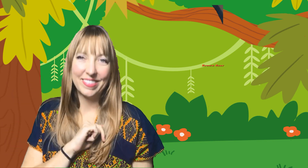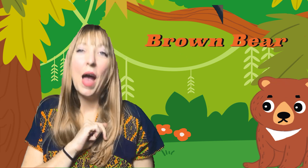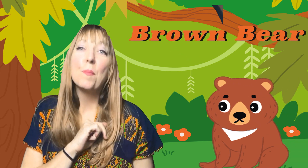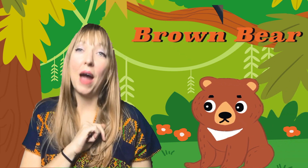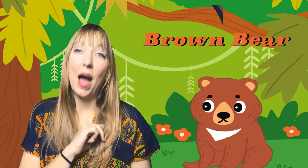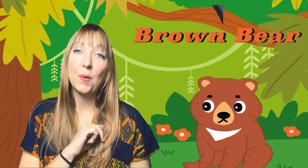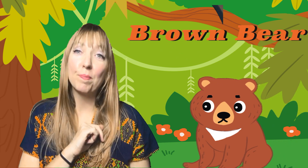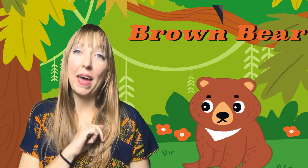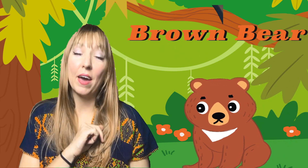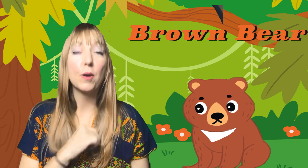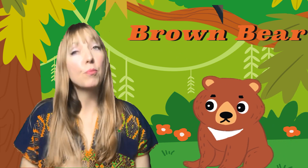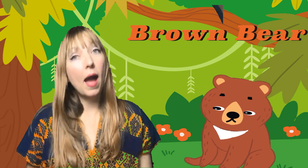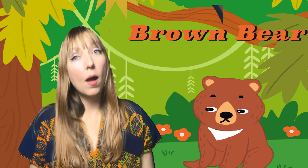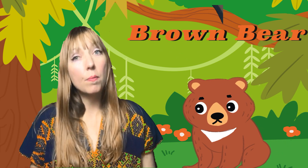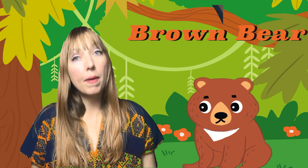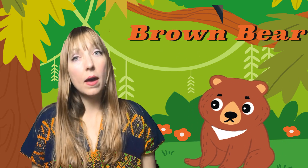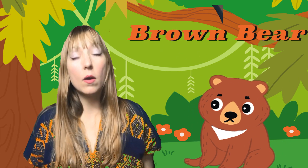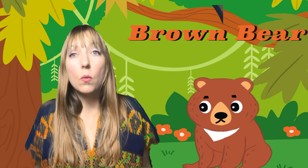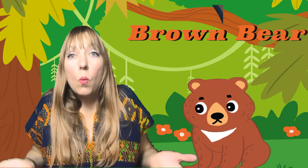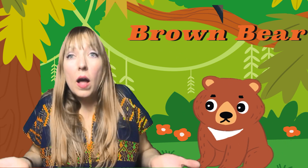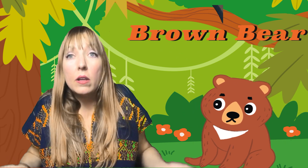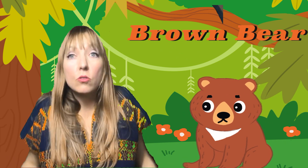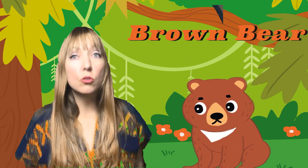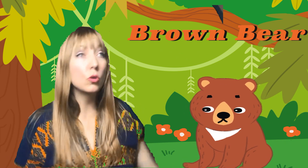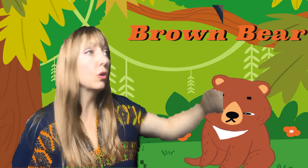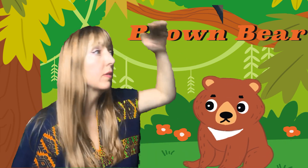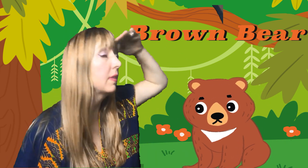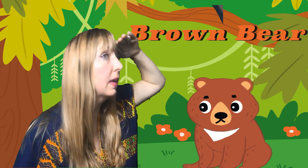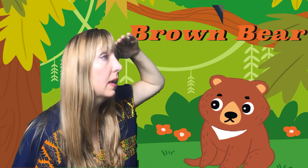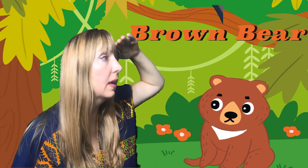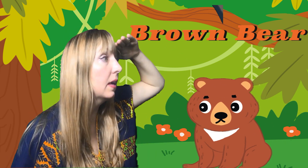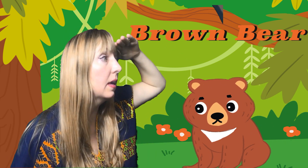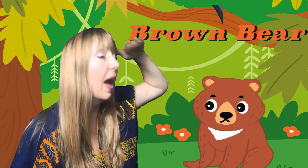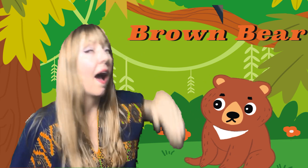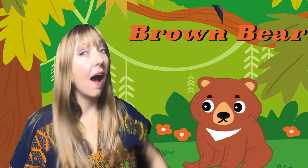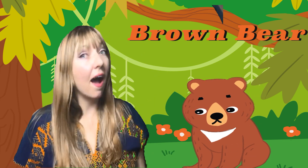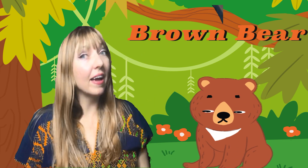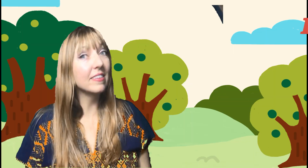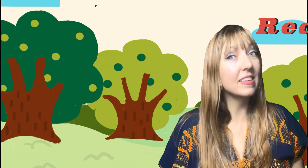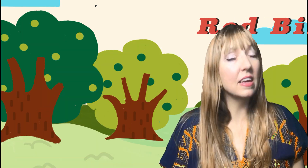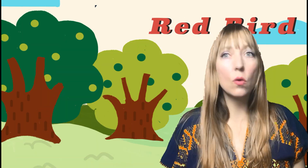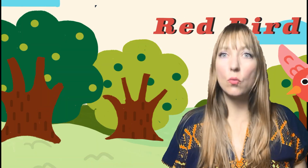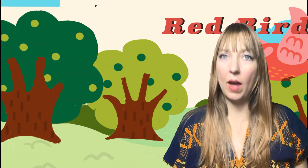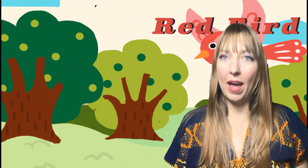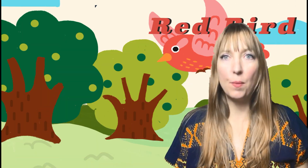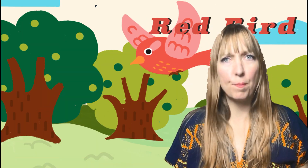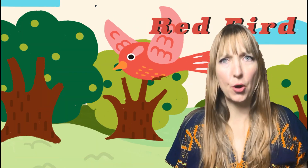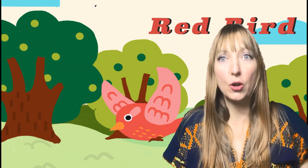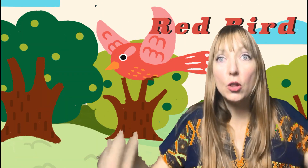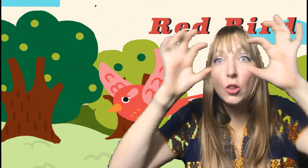Brown bear, brown bear, what do you see? I see a red bird